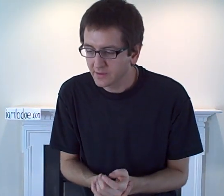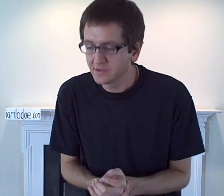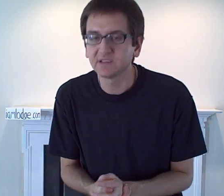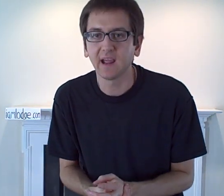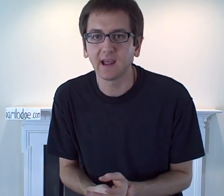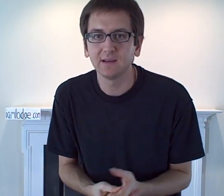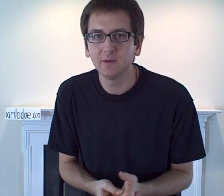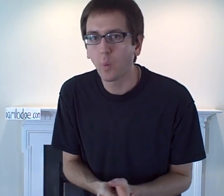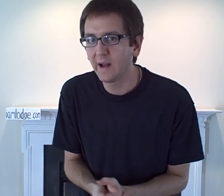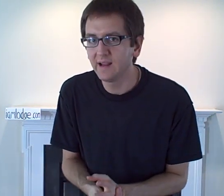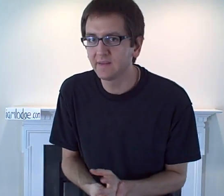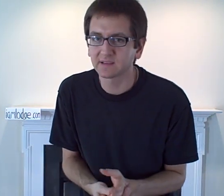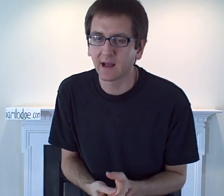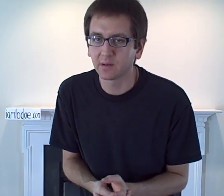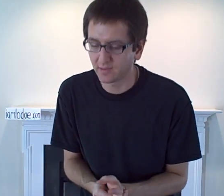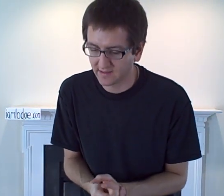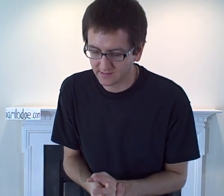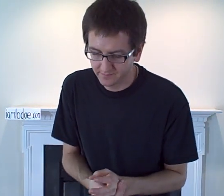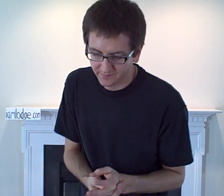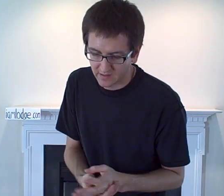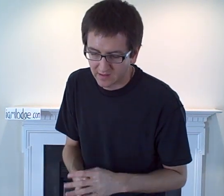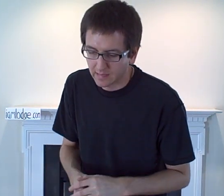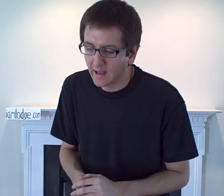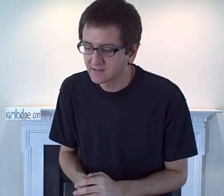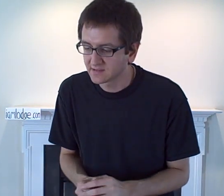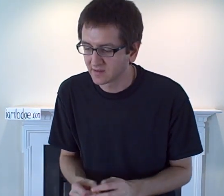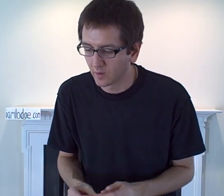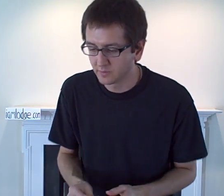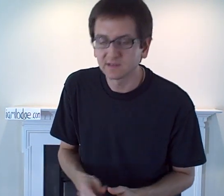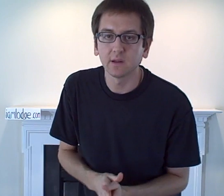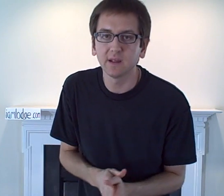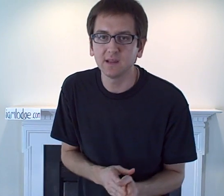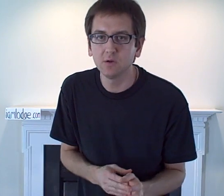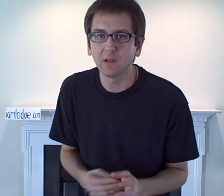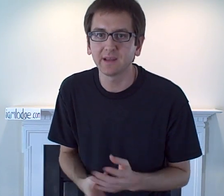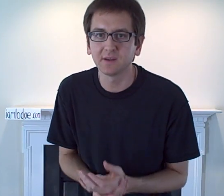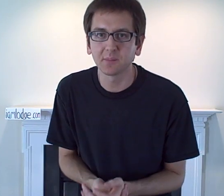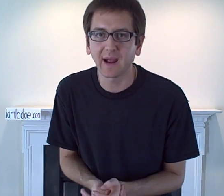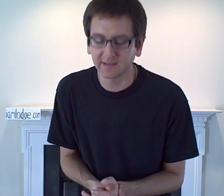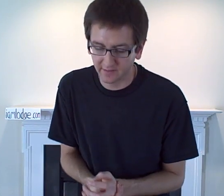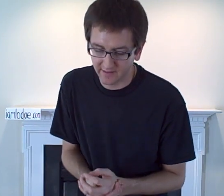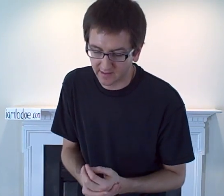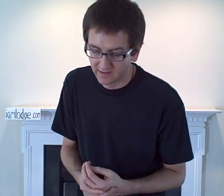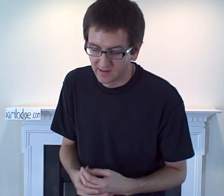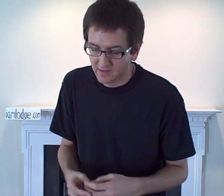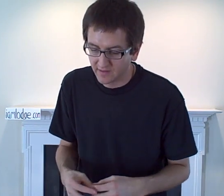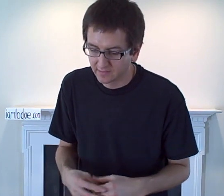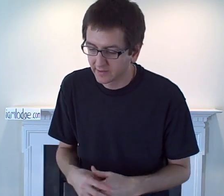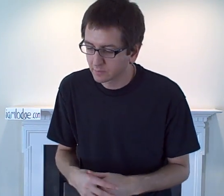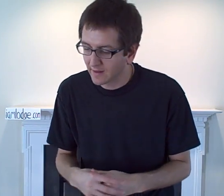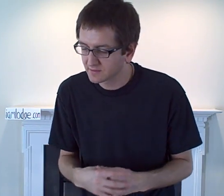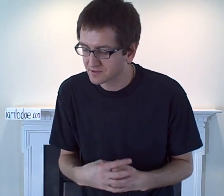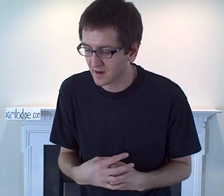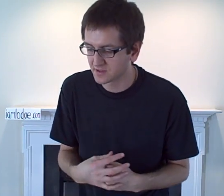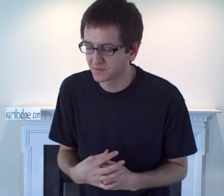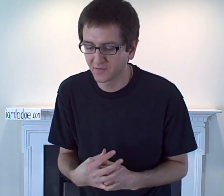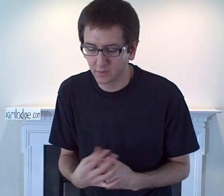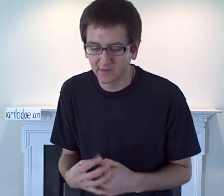you stand, waiting in the cytoplasm, lysosomes look at you like you're bacteria. They're little round structures filled with